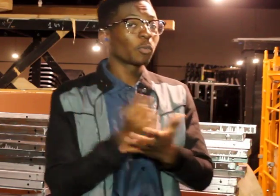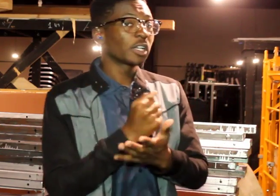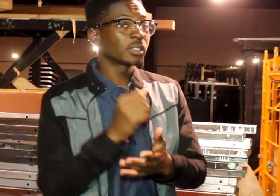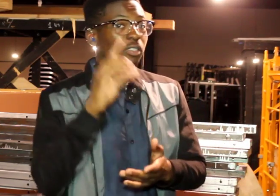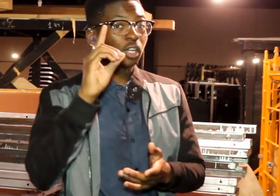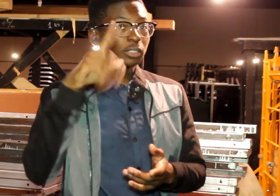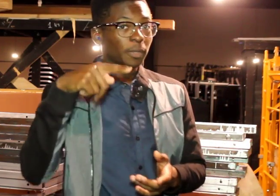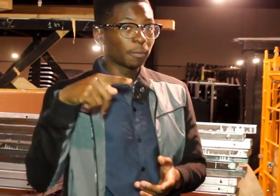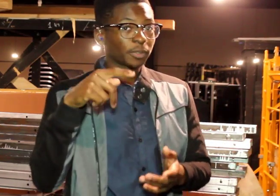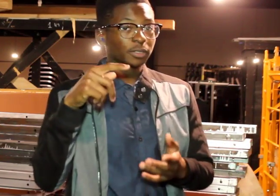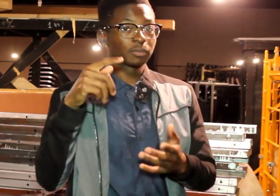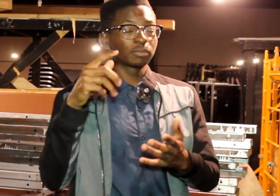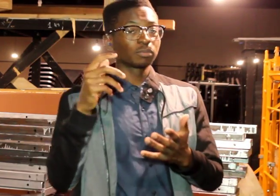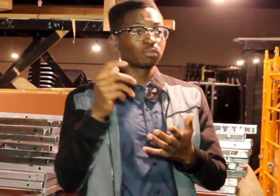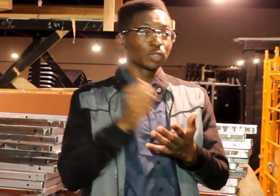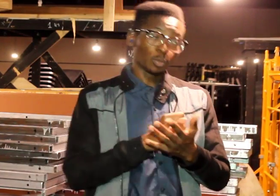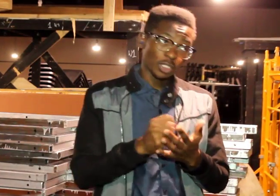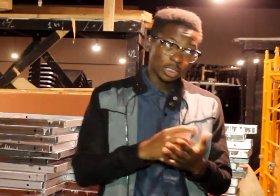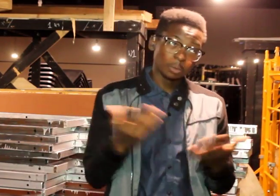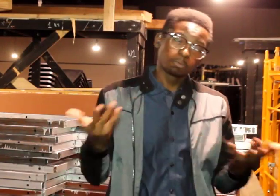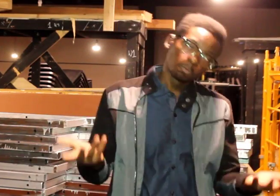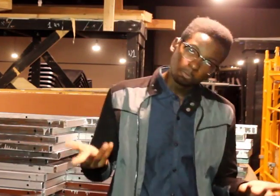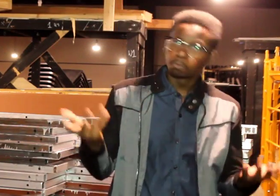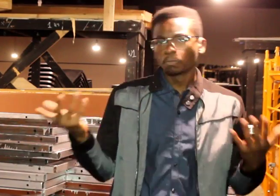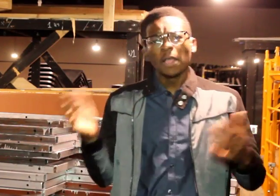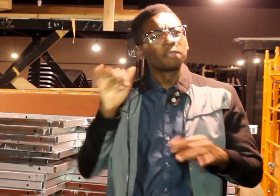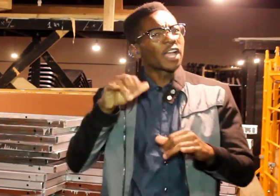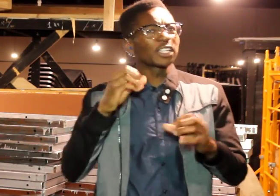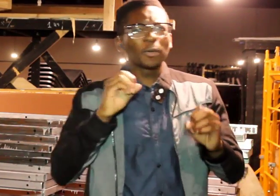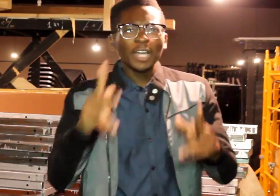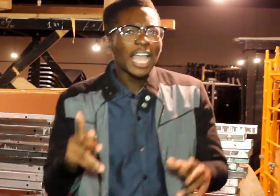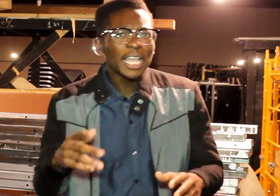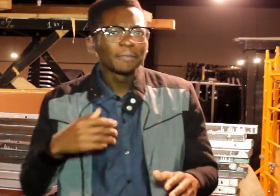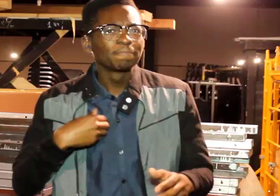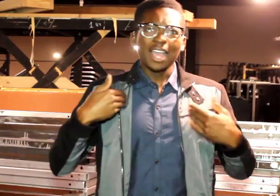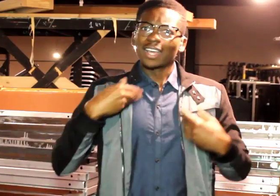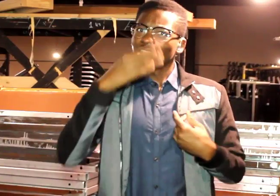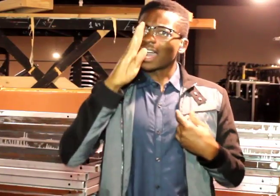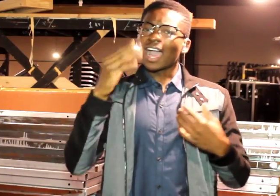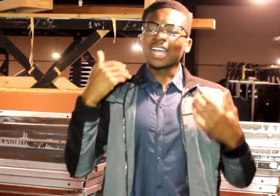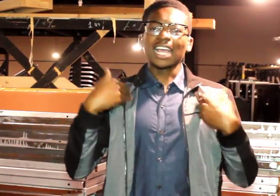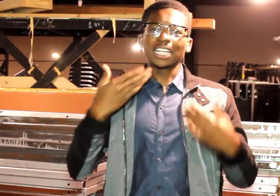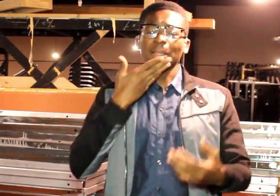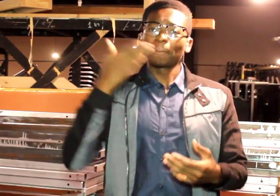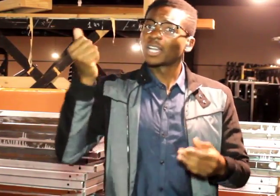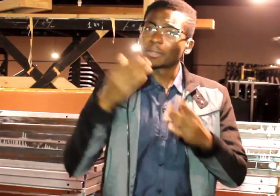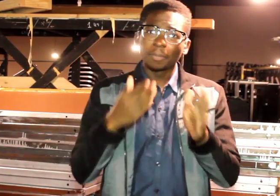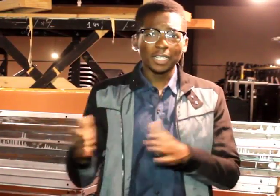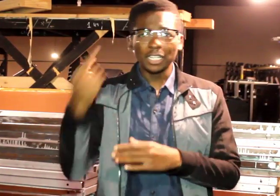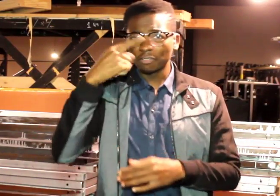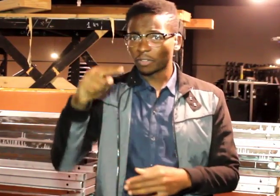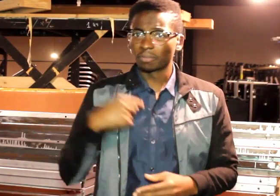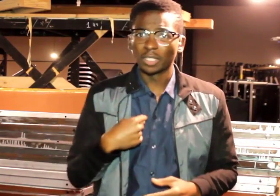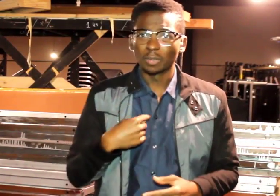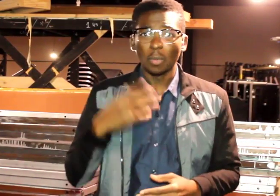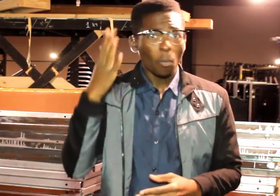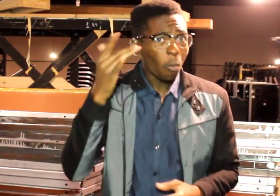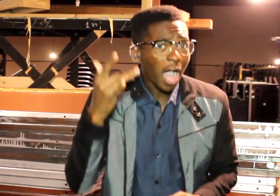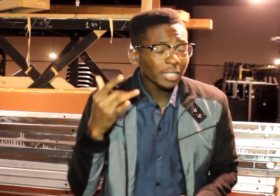win the Dr. Pepper's tuition, that's okay. God has a better plan for me. Why?